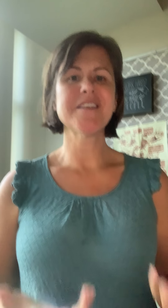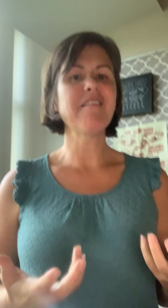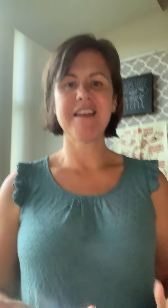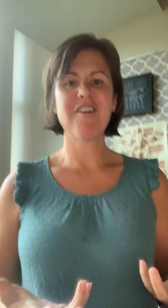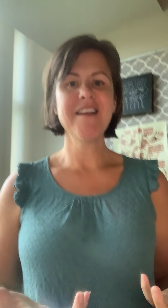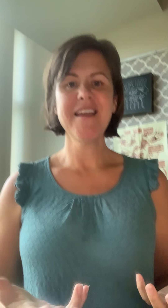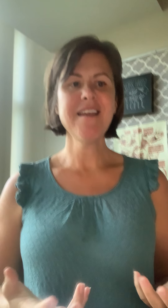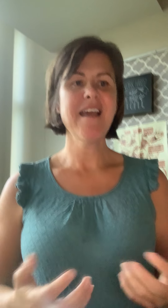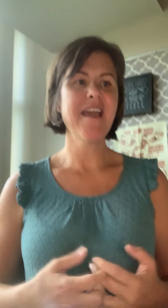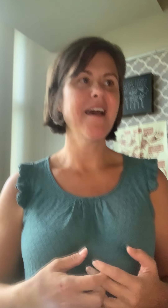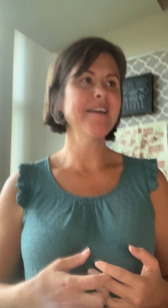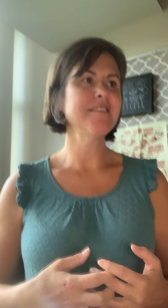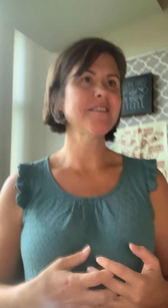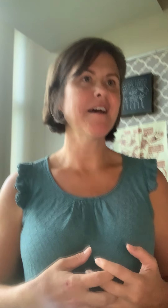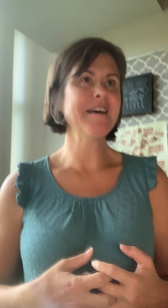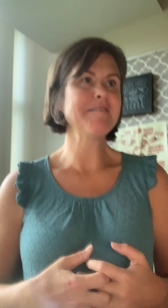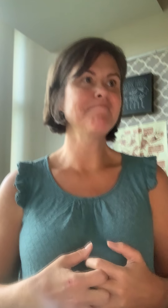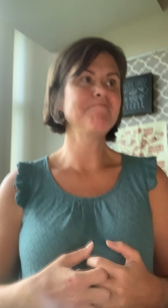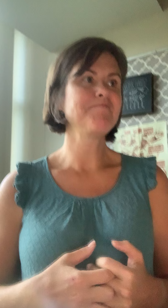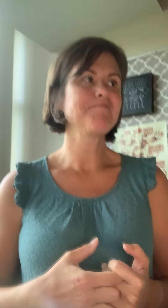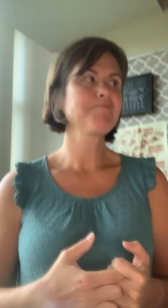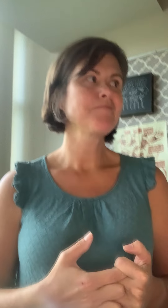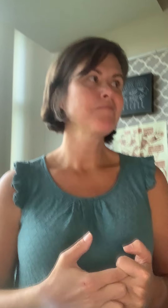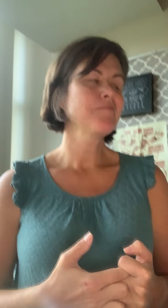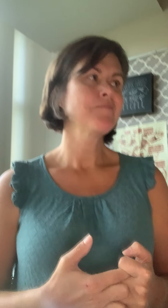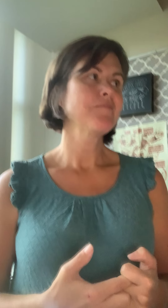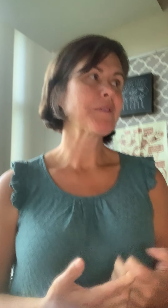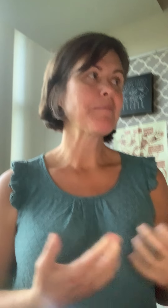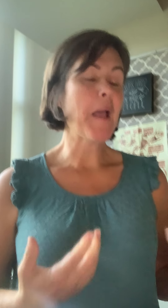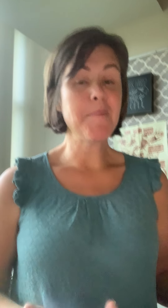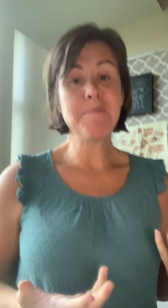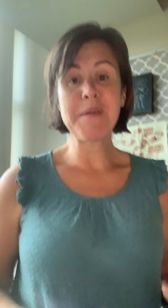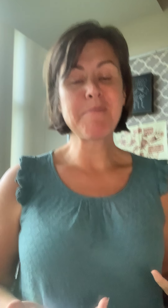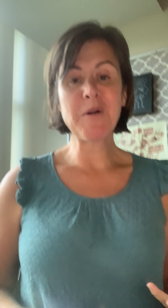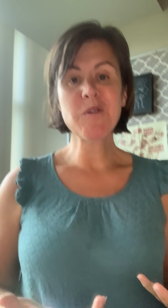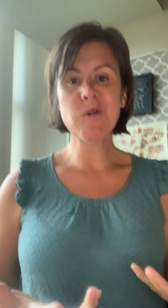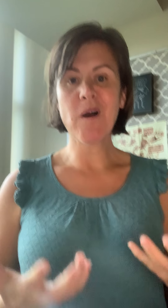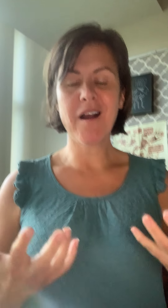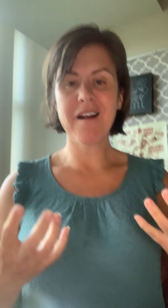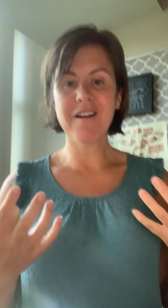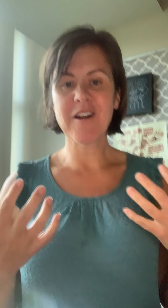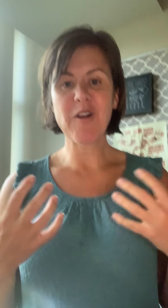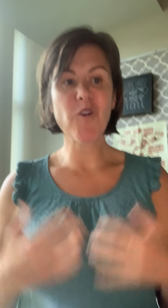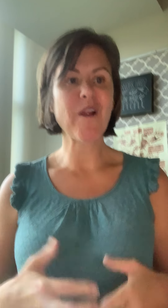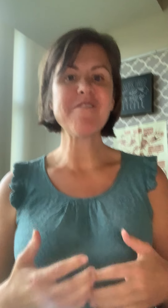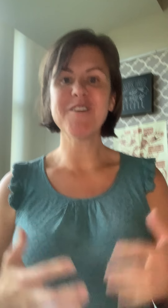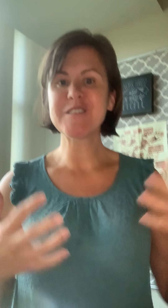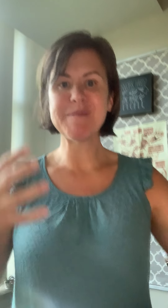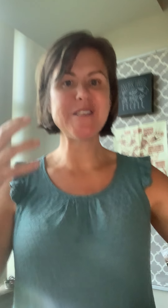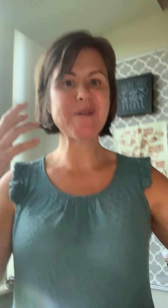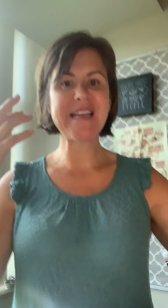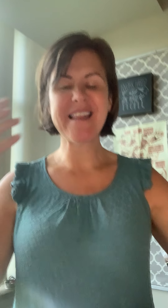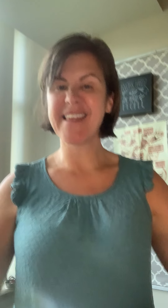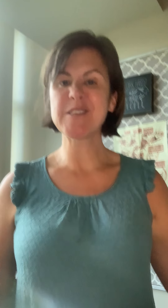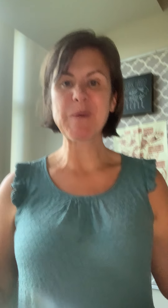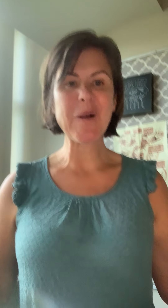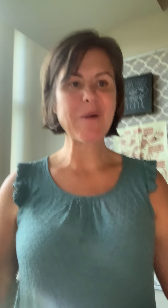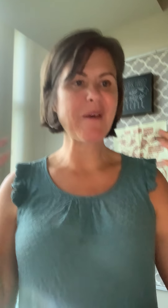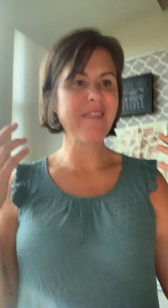solidarity and people who are grateful to be doing this work with